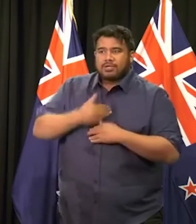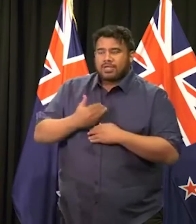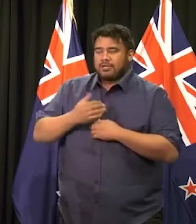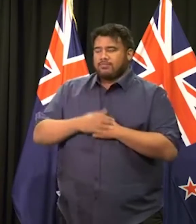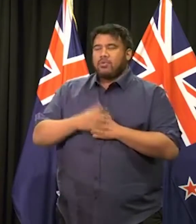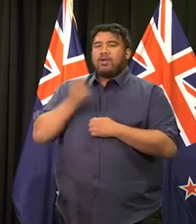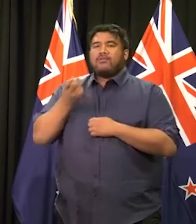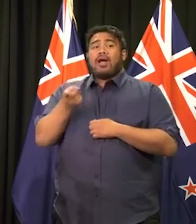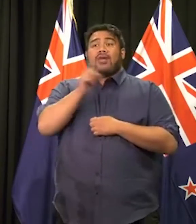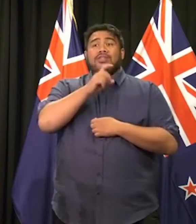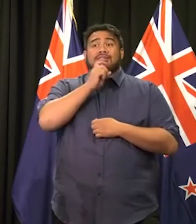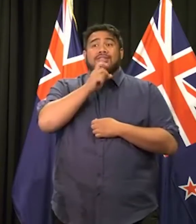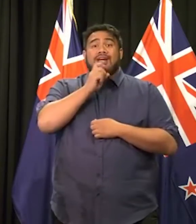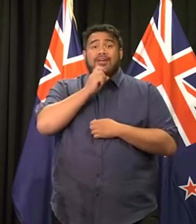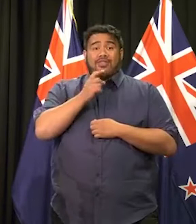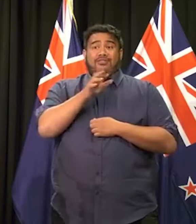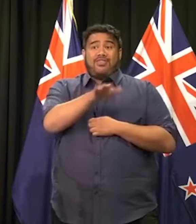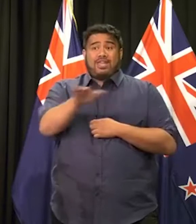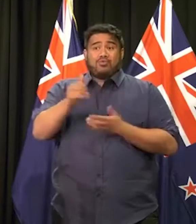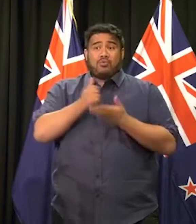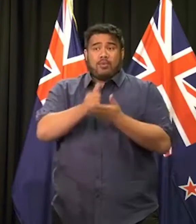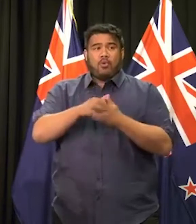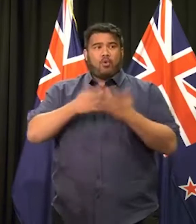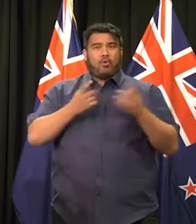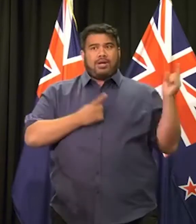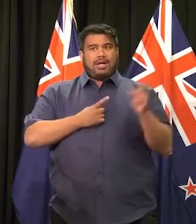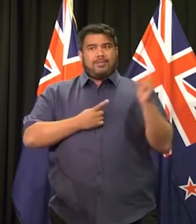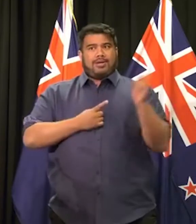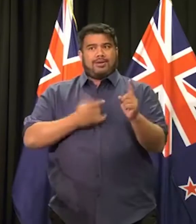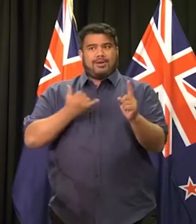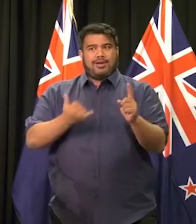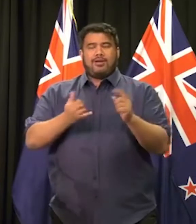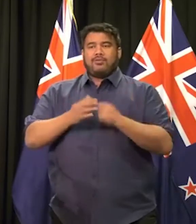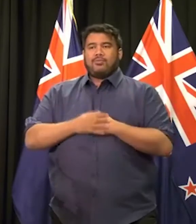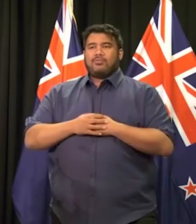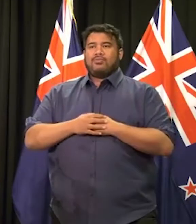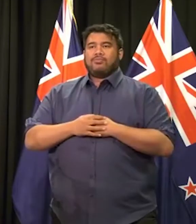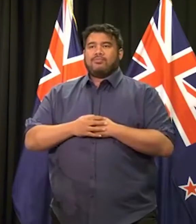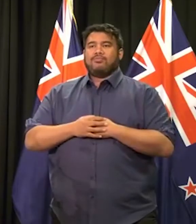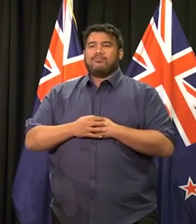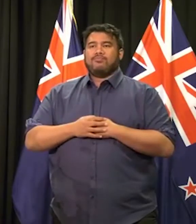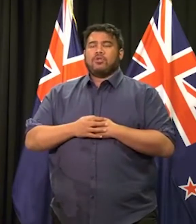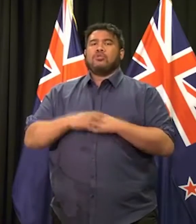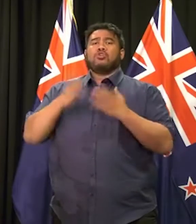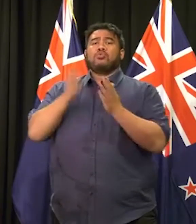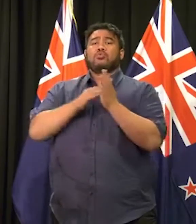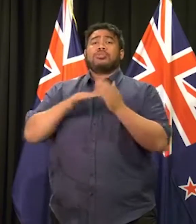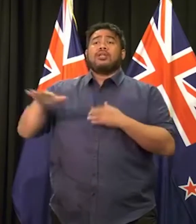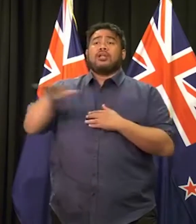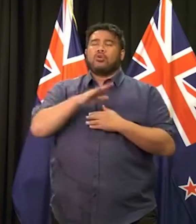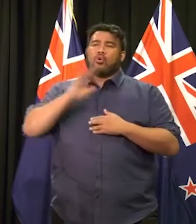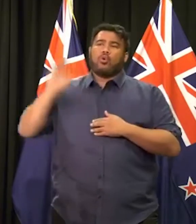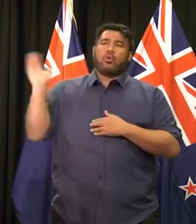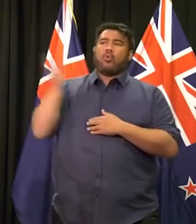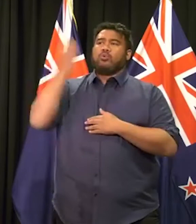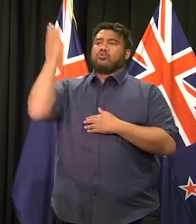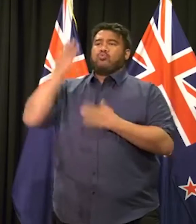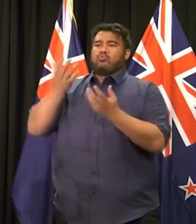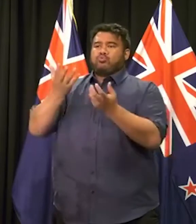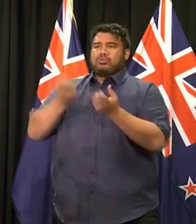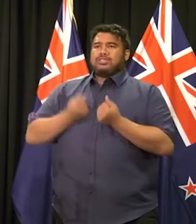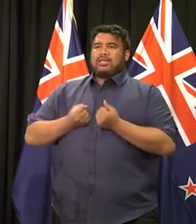site or on their way. For the rest of the country, all schools and early learning centres have now received communications